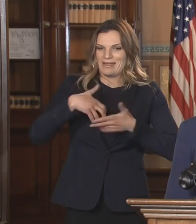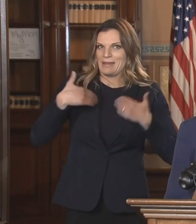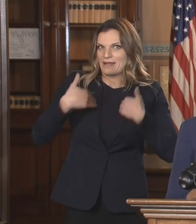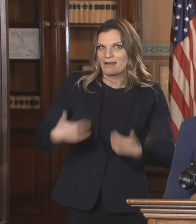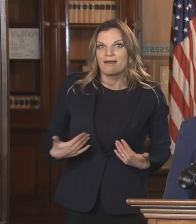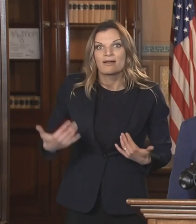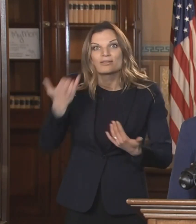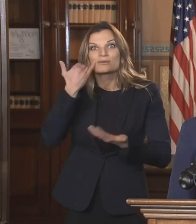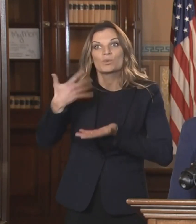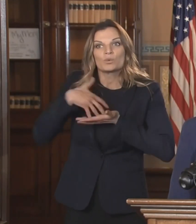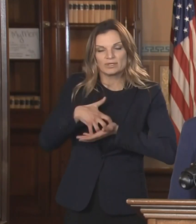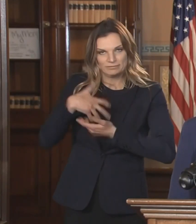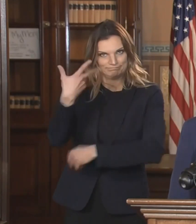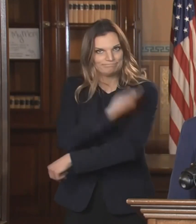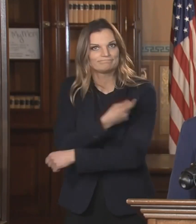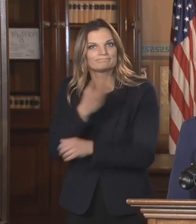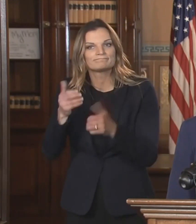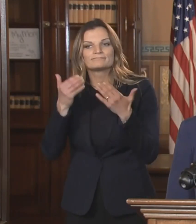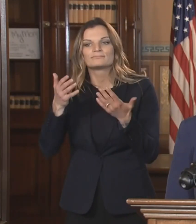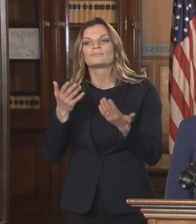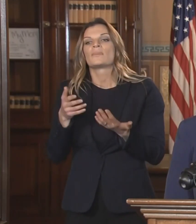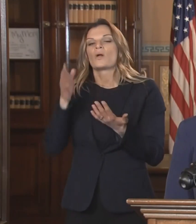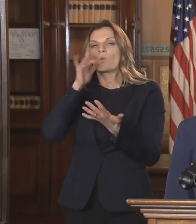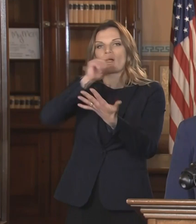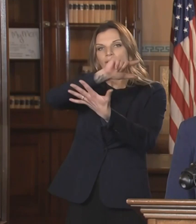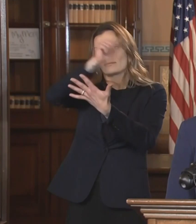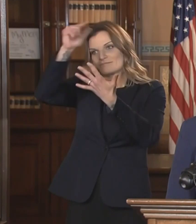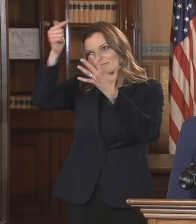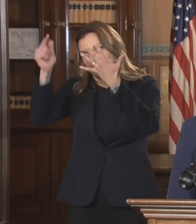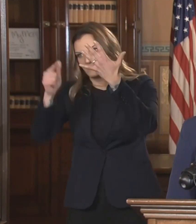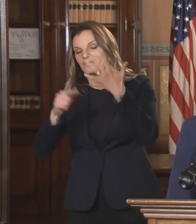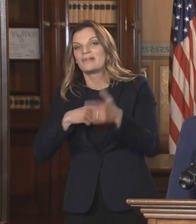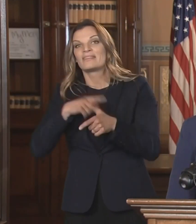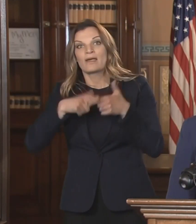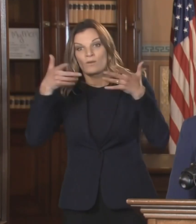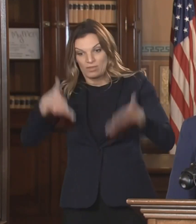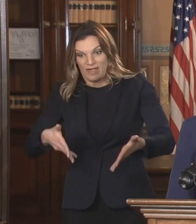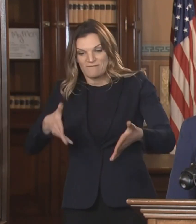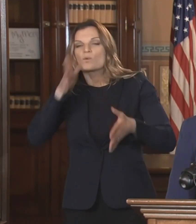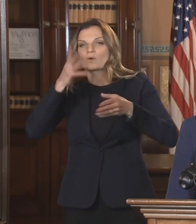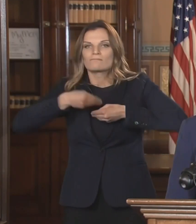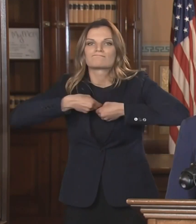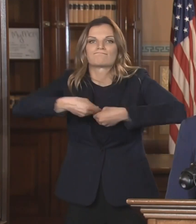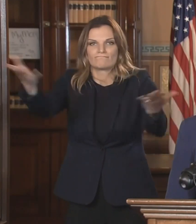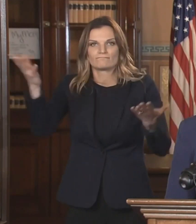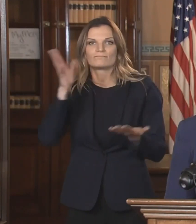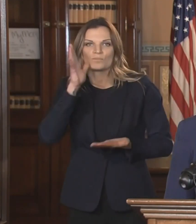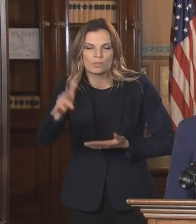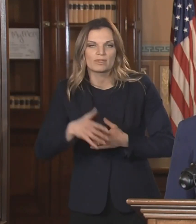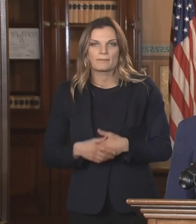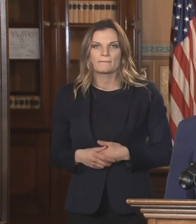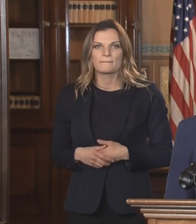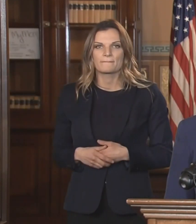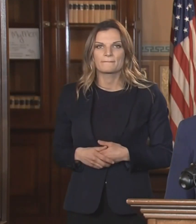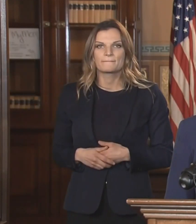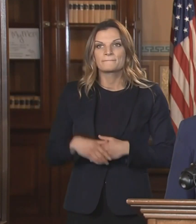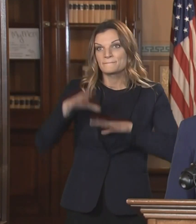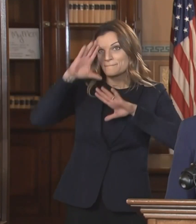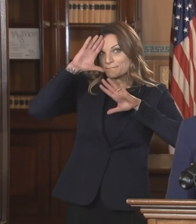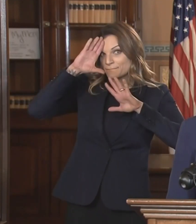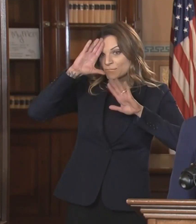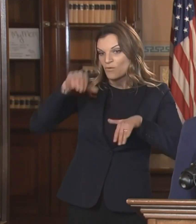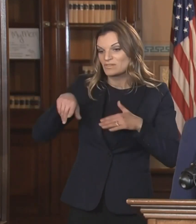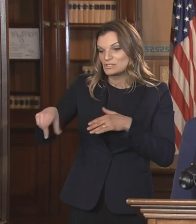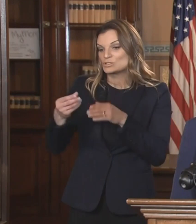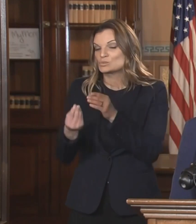and then eventually to the general public. We hope to have be able to have vaccine available to the general public by